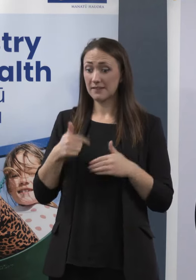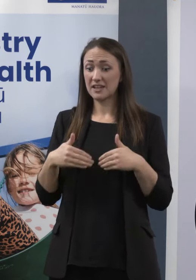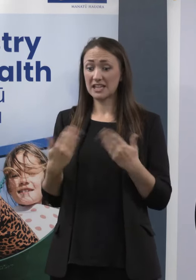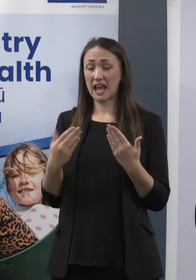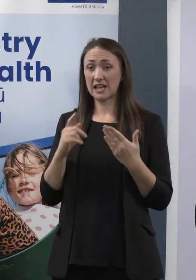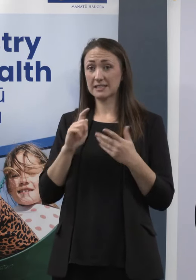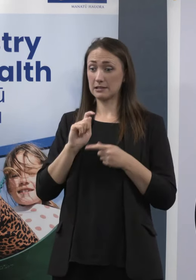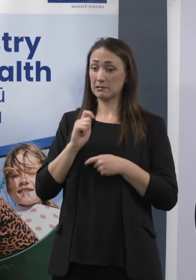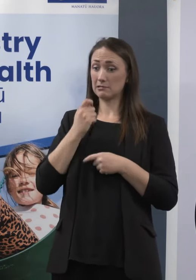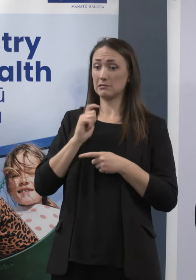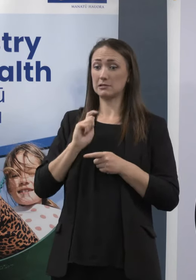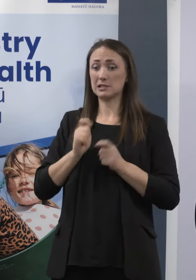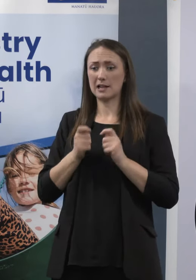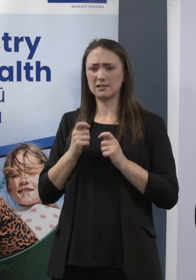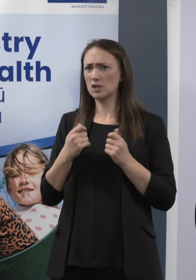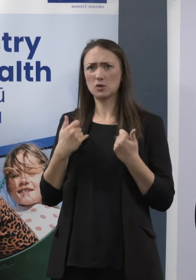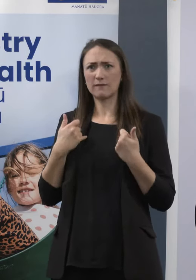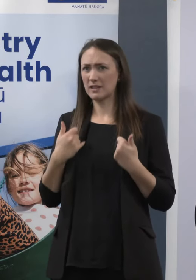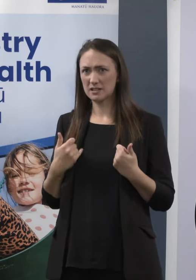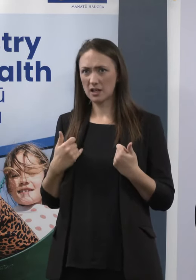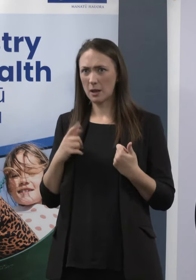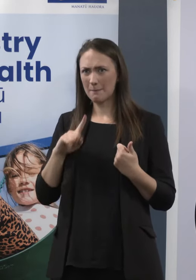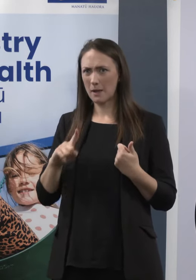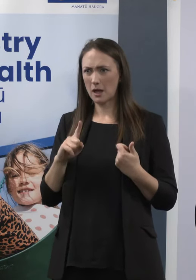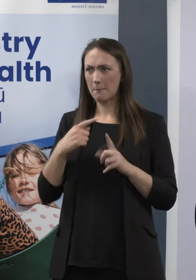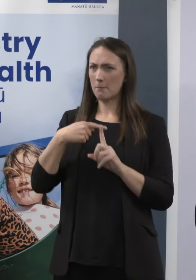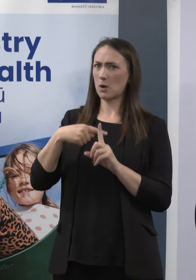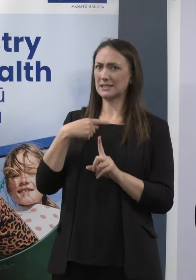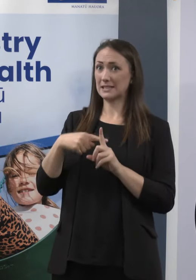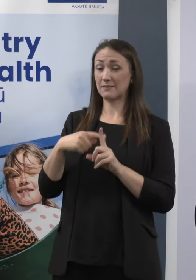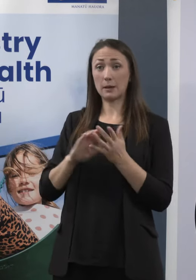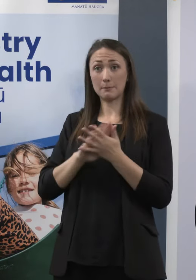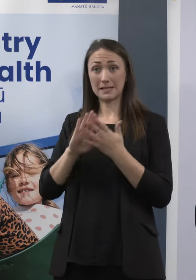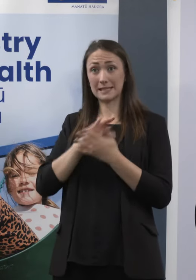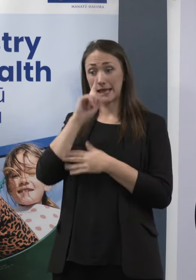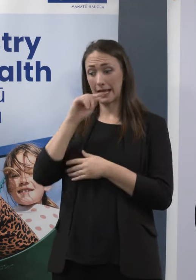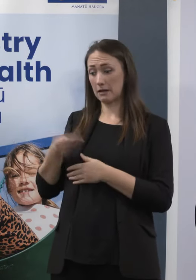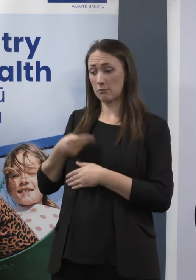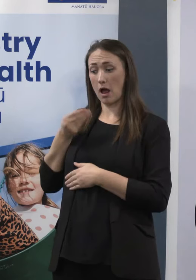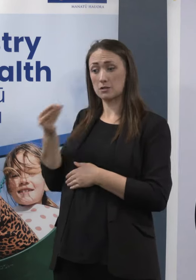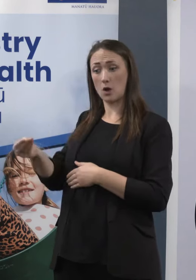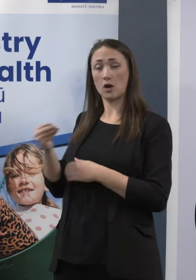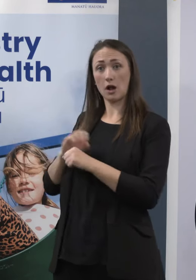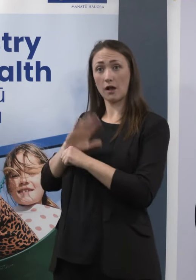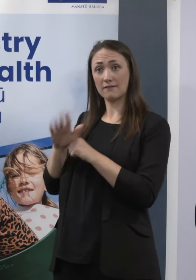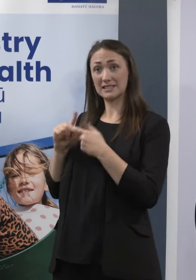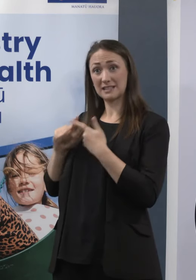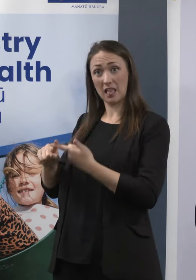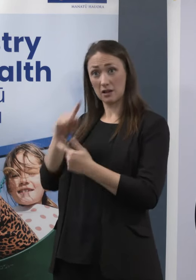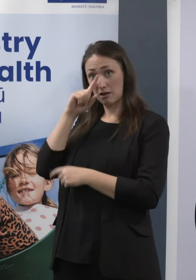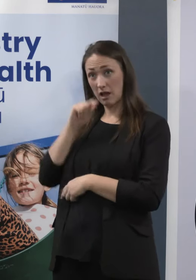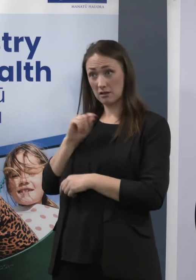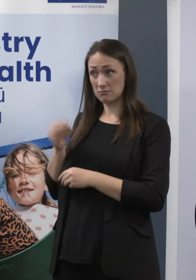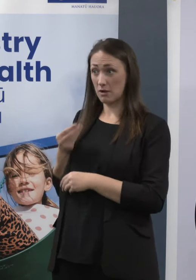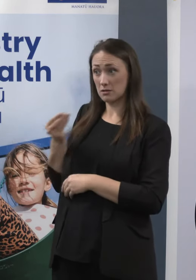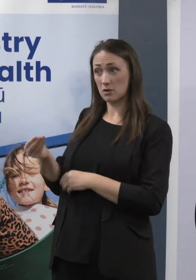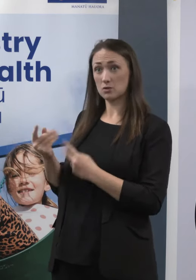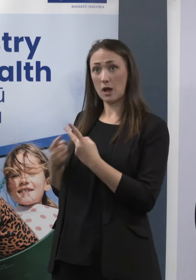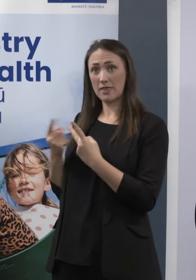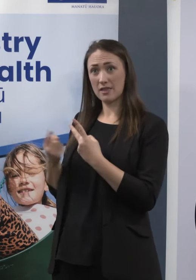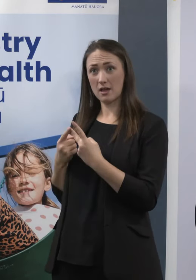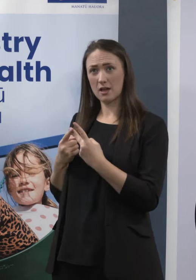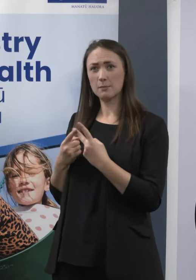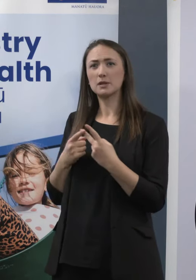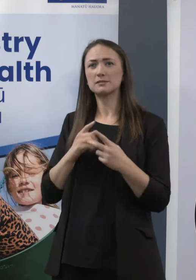seven days? Their symptoms have gone away, but they're still testing positive on a rat. From what the sort of independent experts I've spoken to have said, yes, they're still